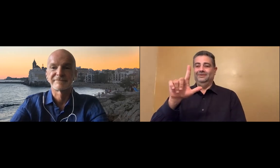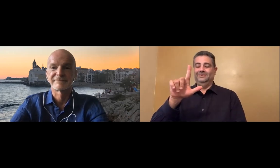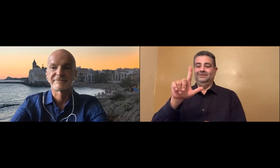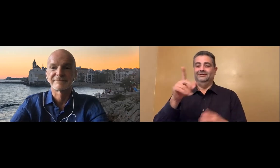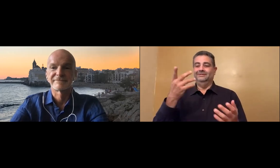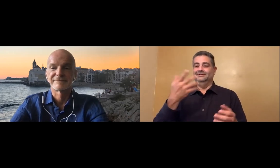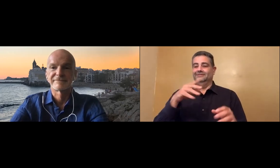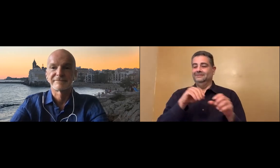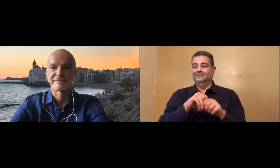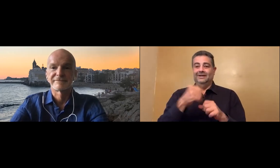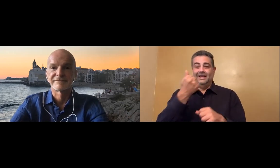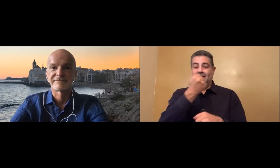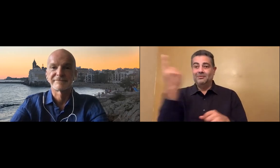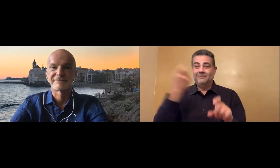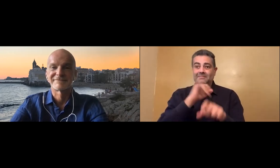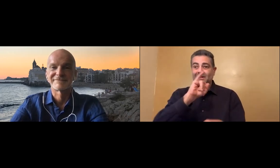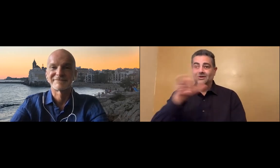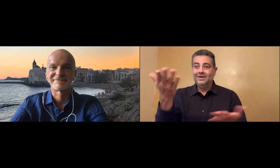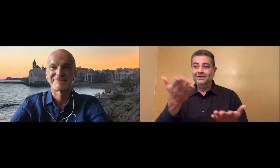I'm coming to you from Chicago, Illinois.